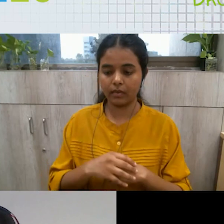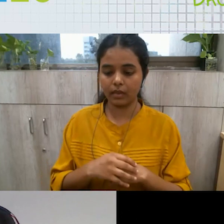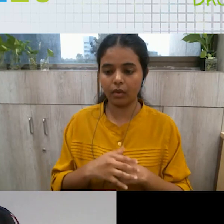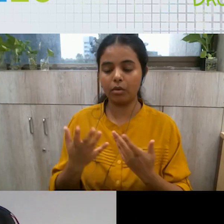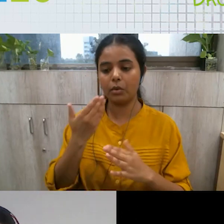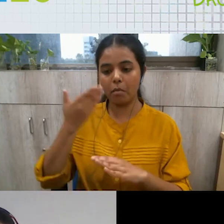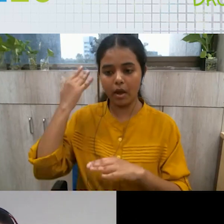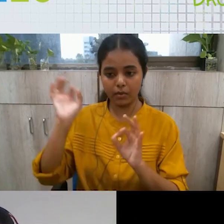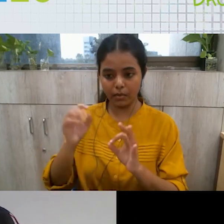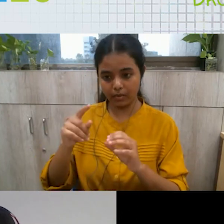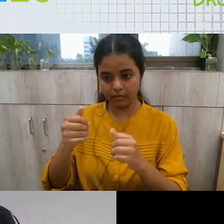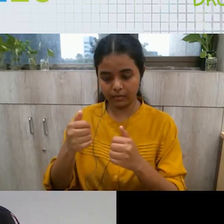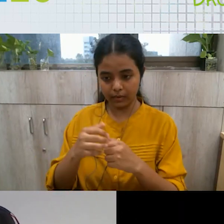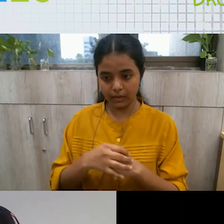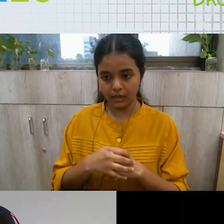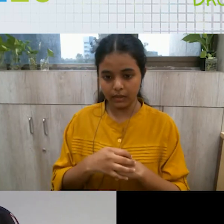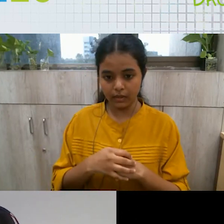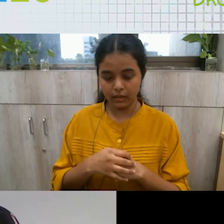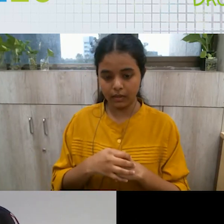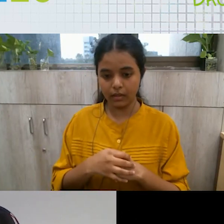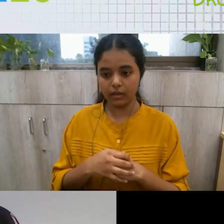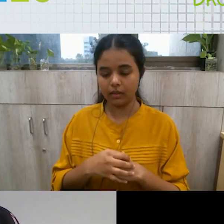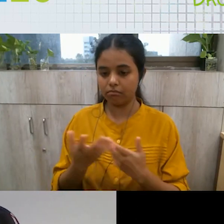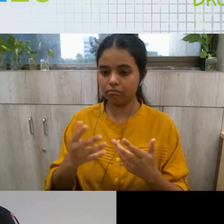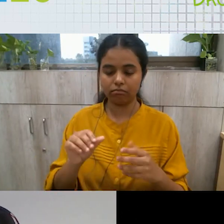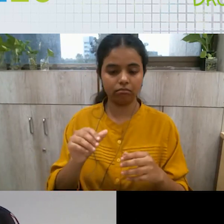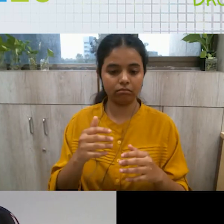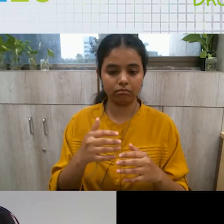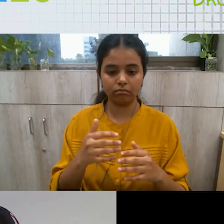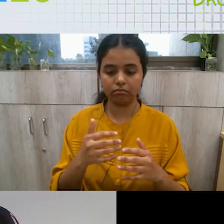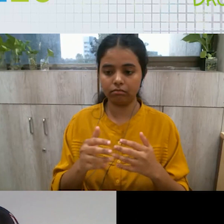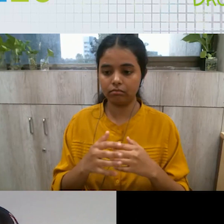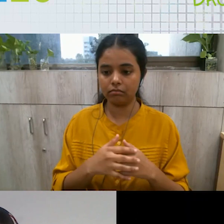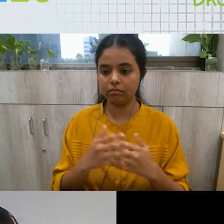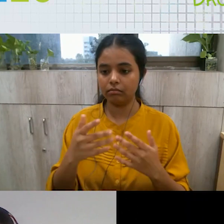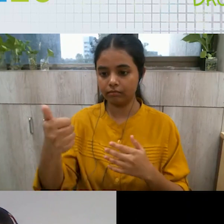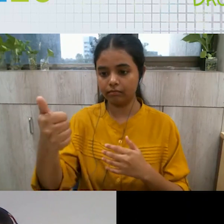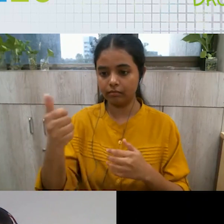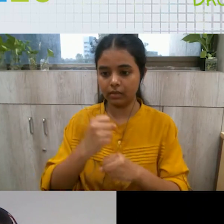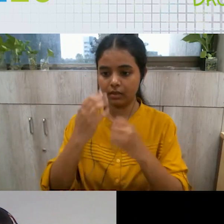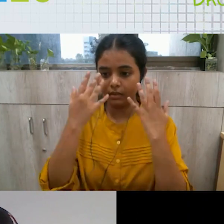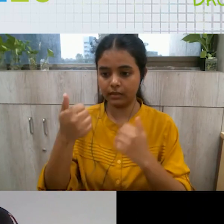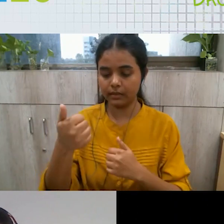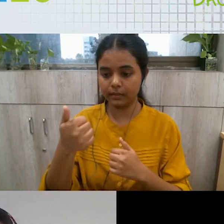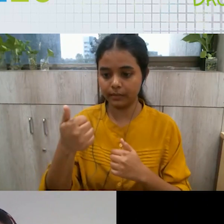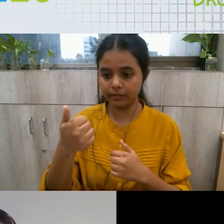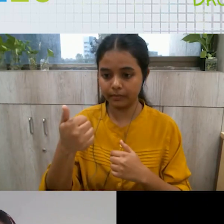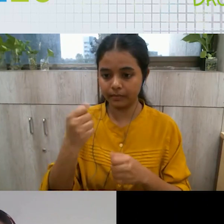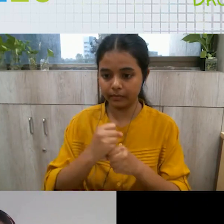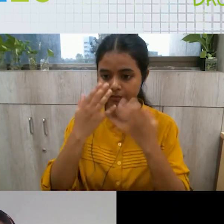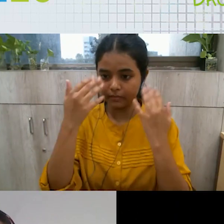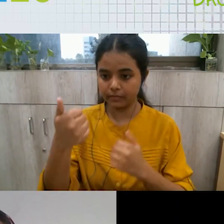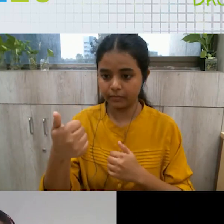scored a goal defended against the opposition there is no contribution from you towards the